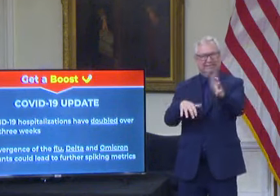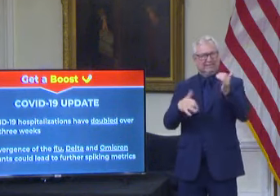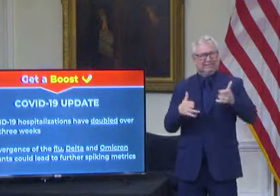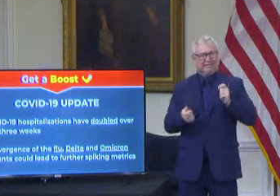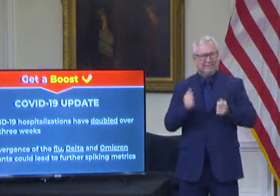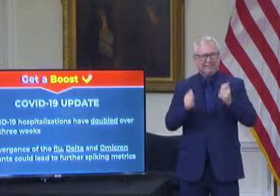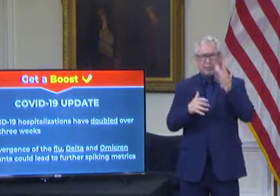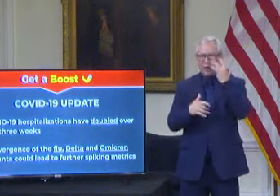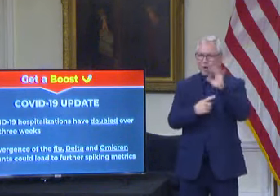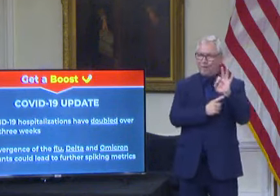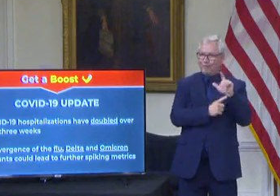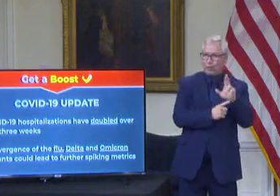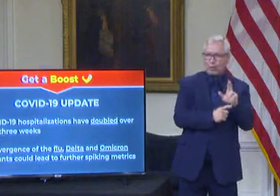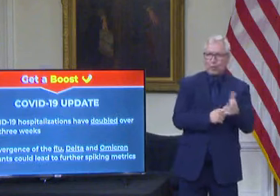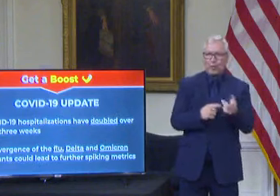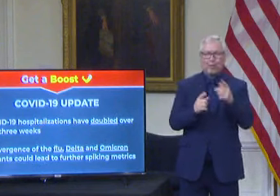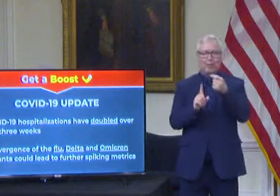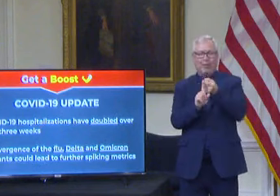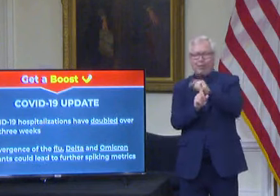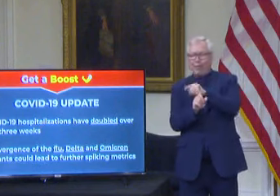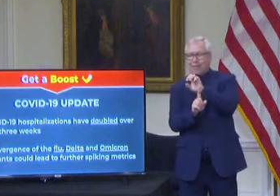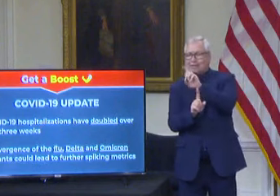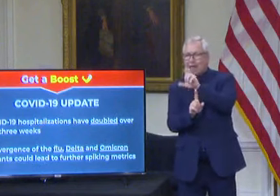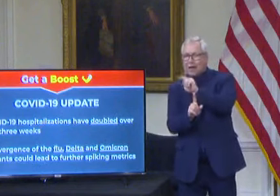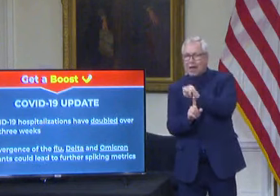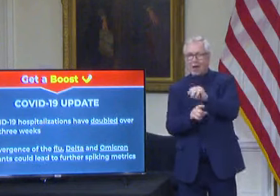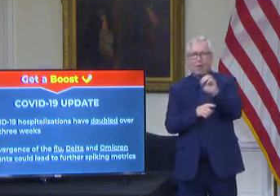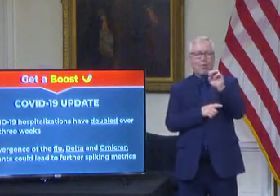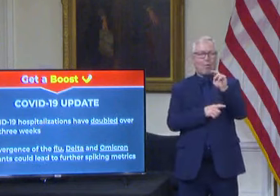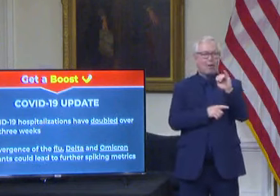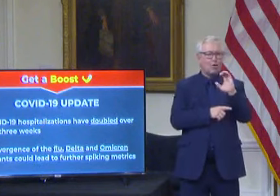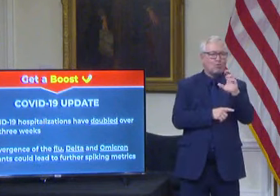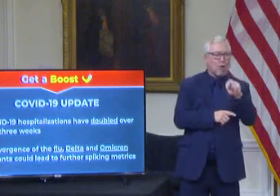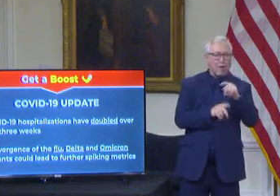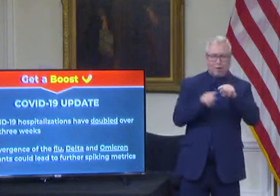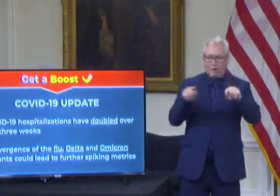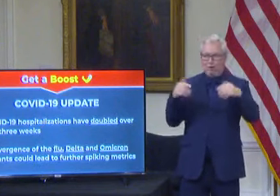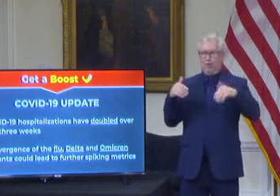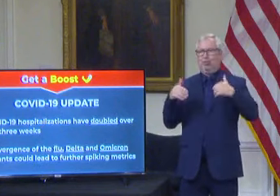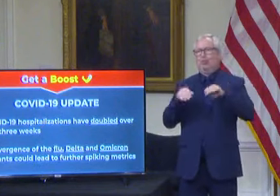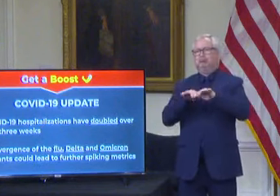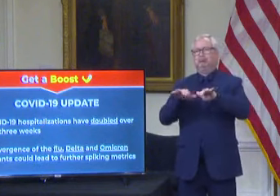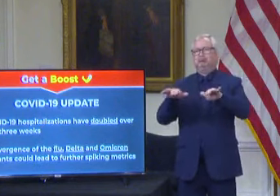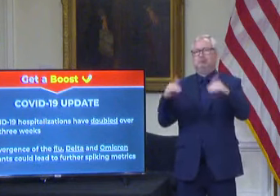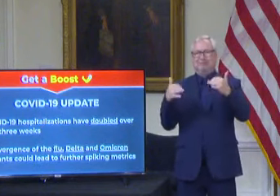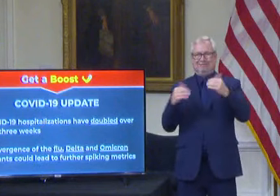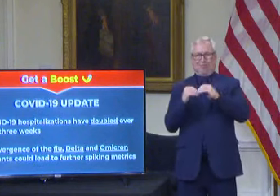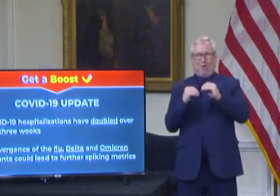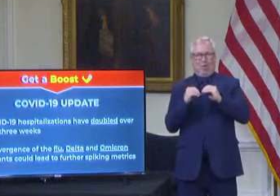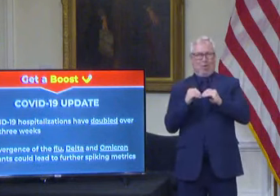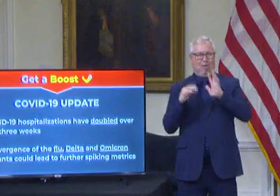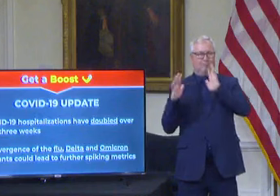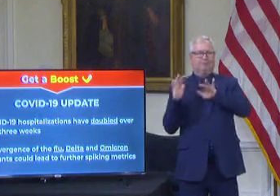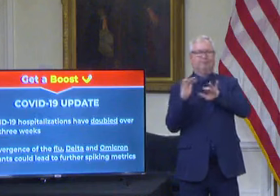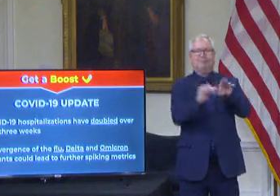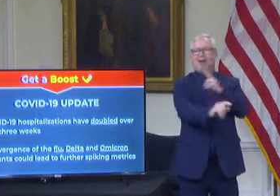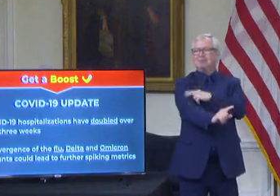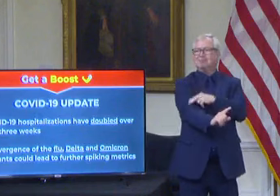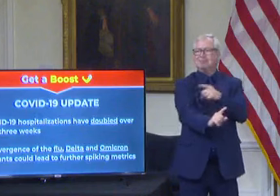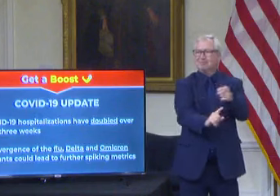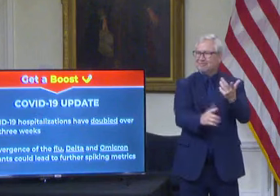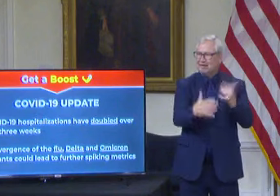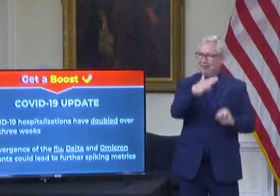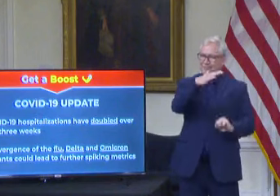the Delta and Omicron variants could lead to further spiking metrics and hospitalizations.